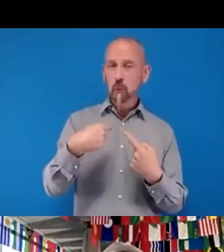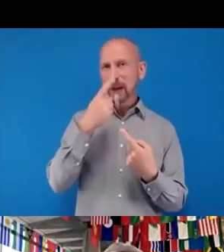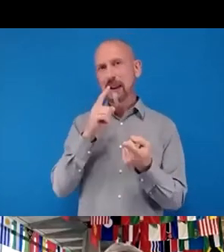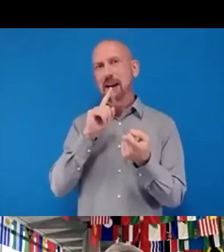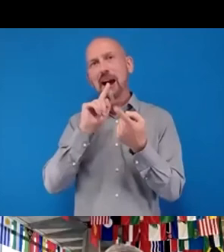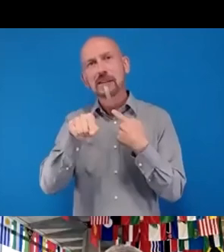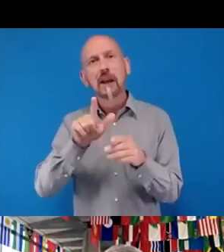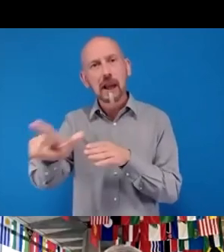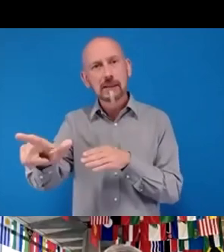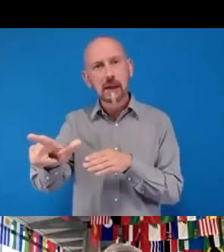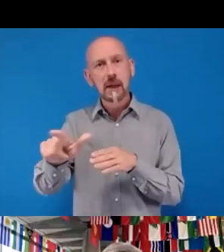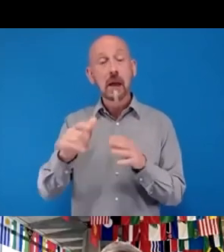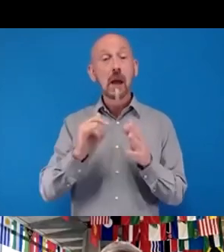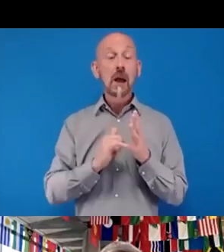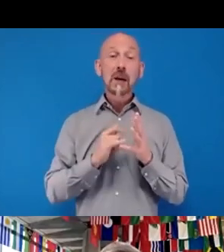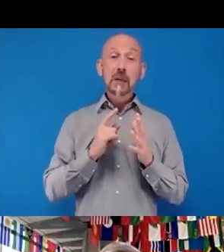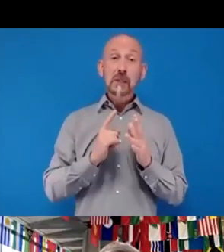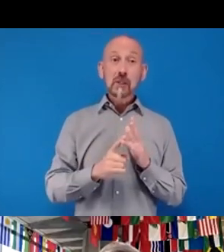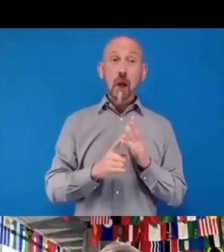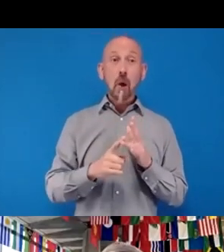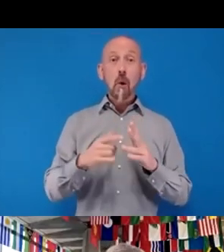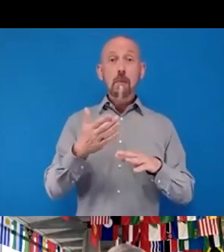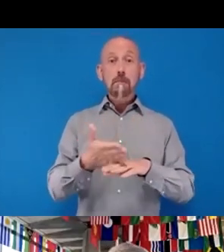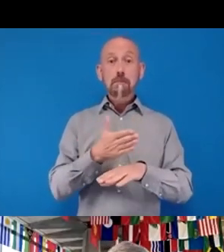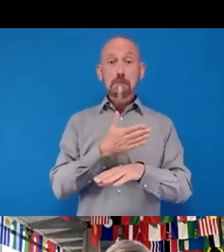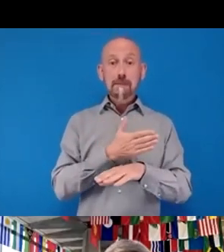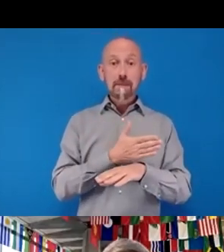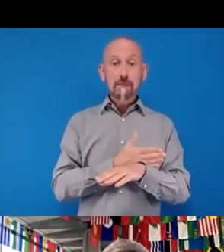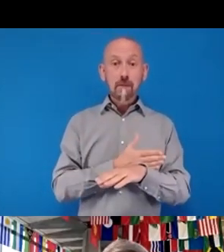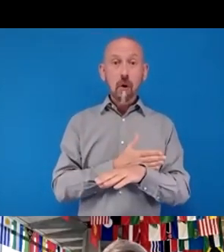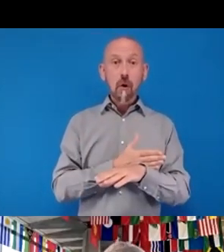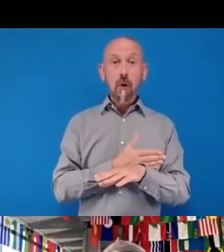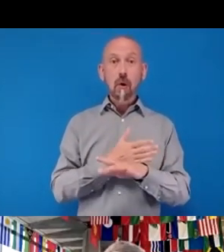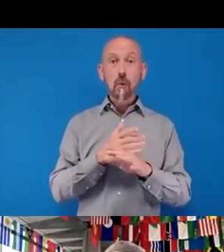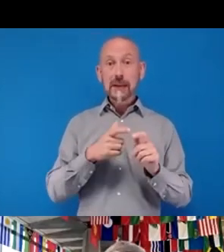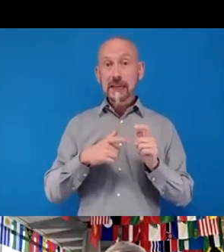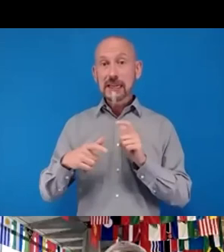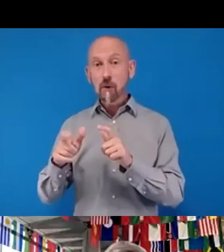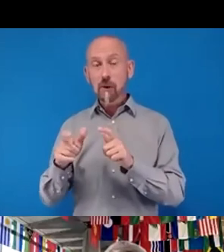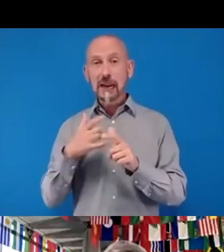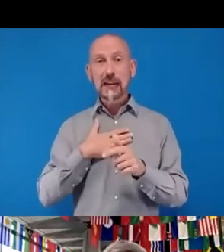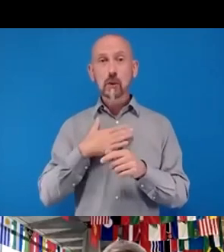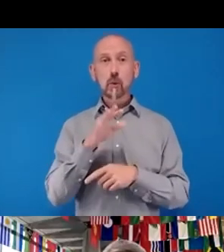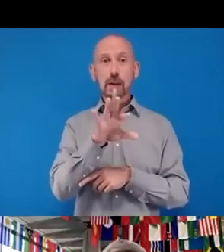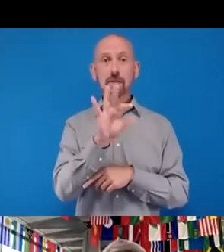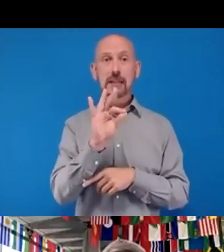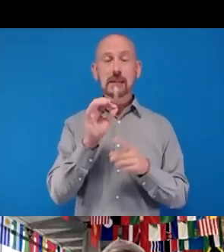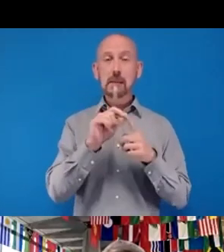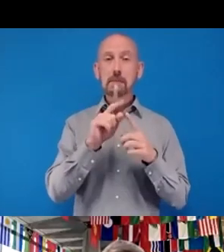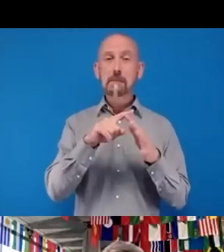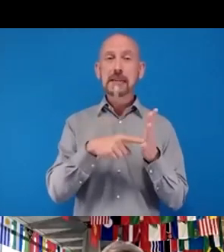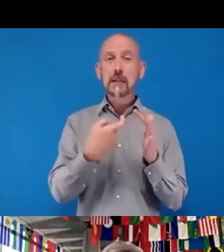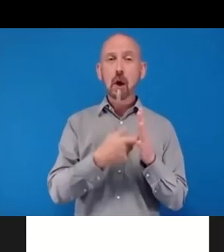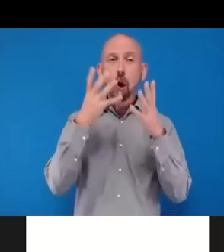before we do wrap up, I would like to invite Peter Holland, CEO